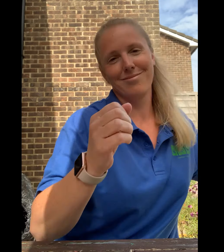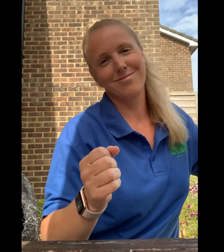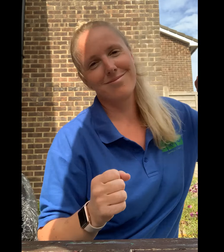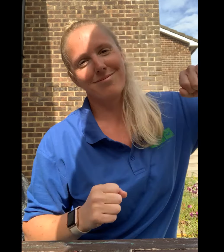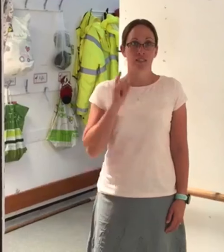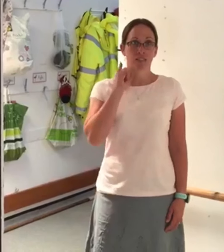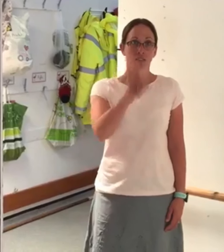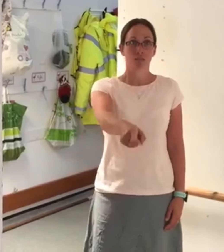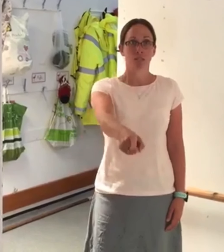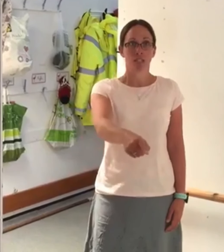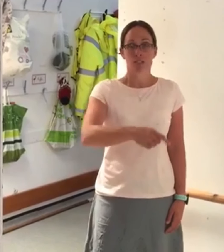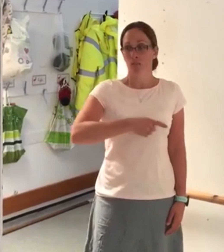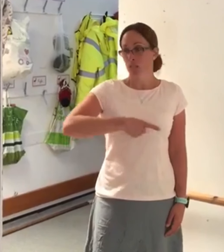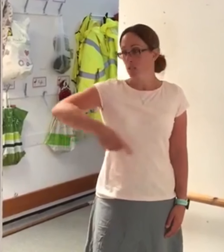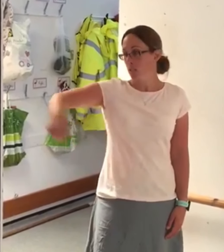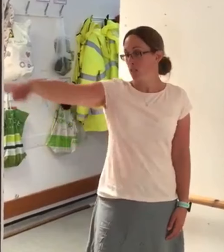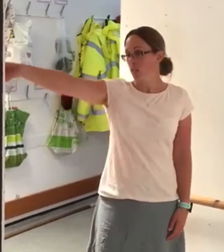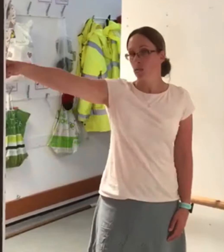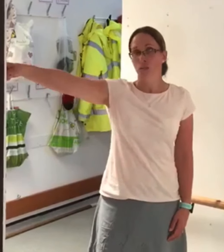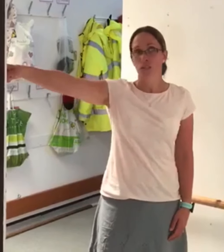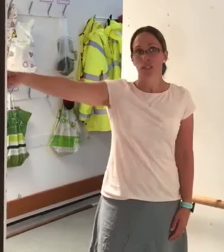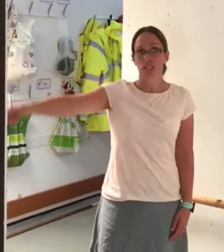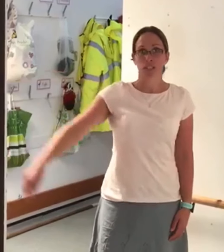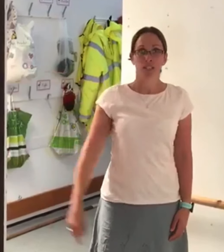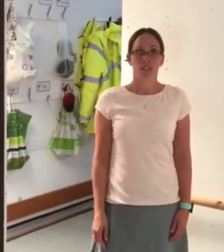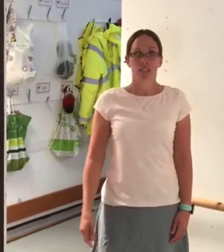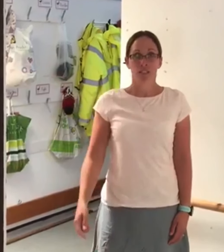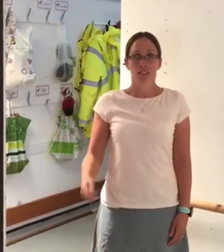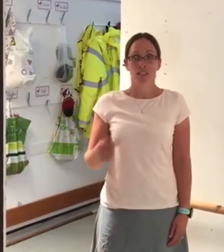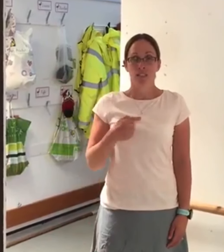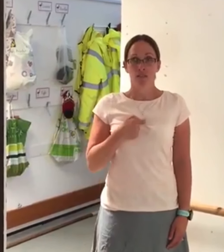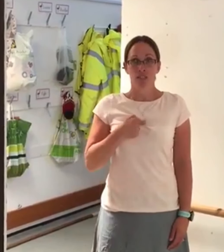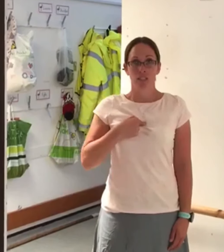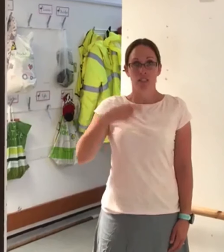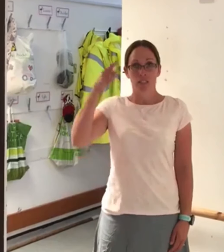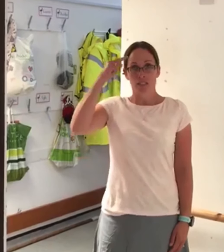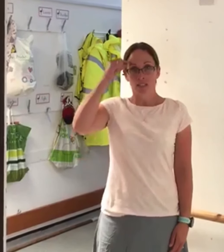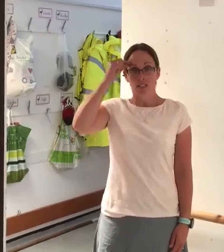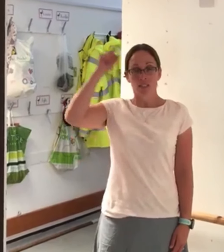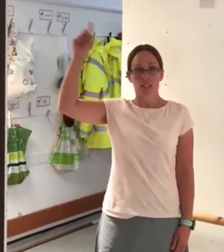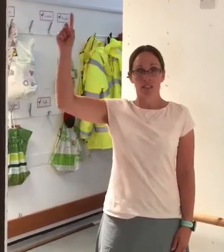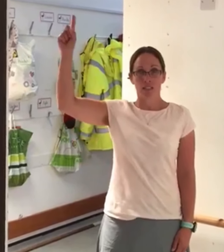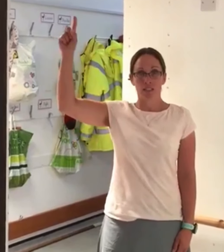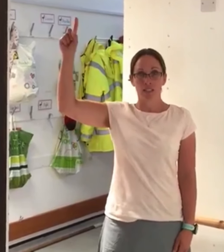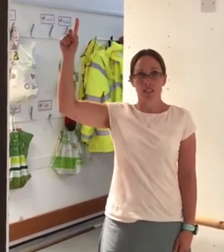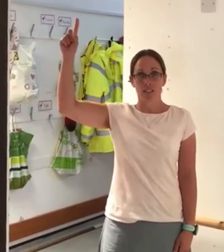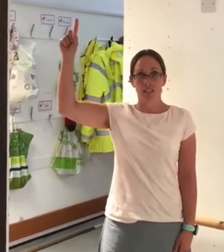And if you must be going Of where I'm from